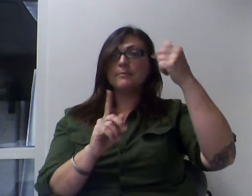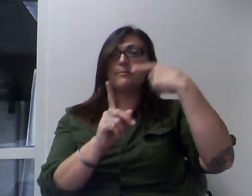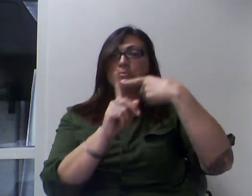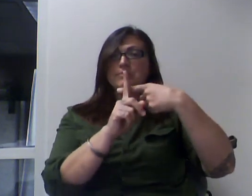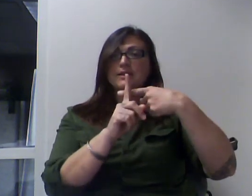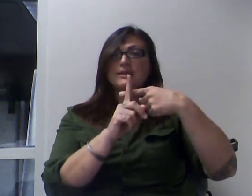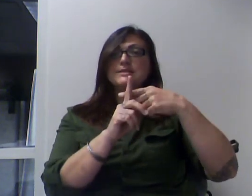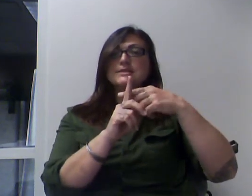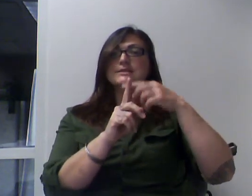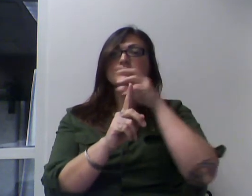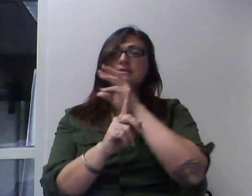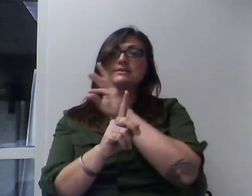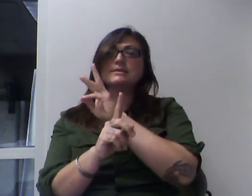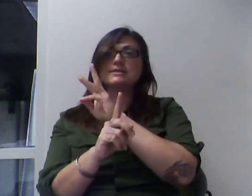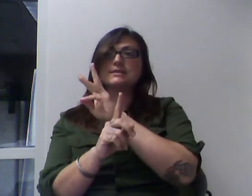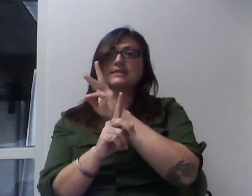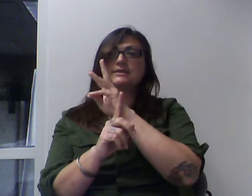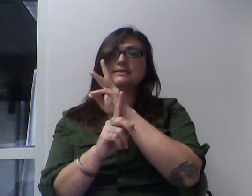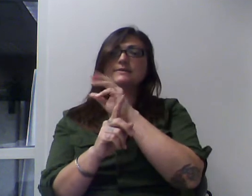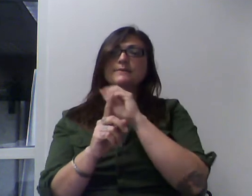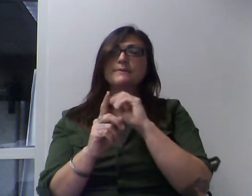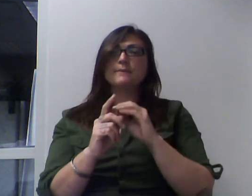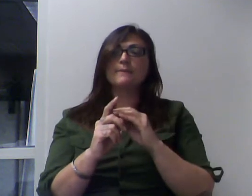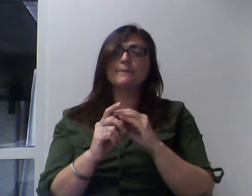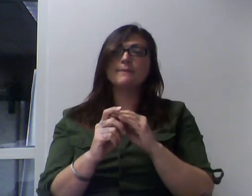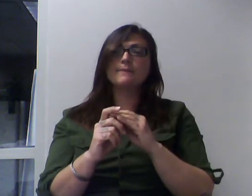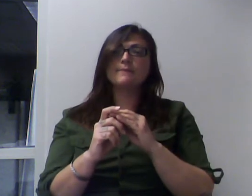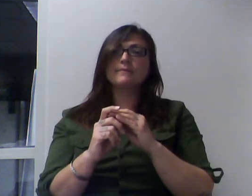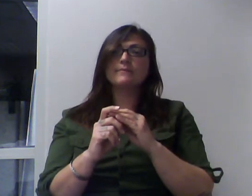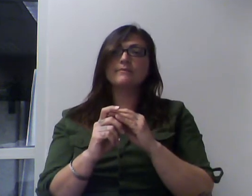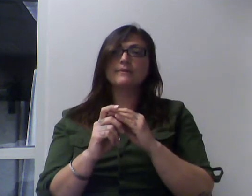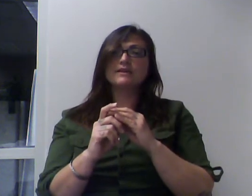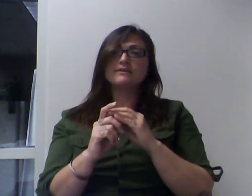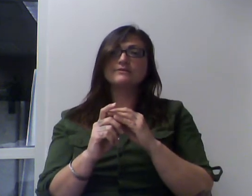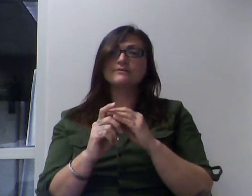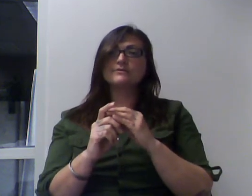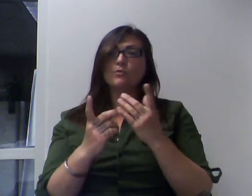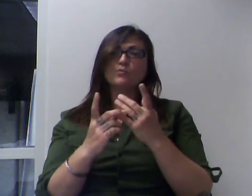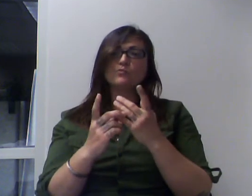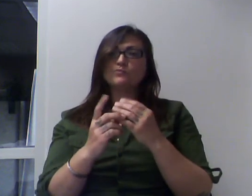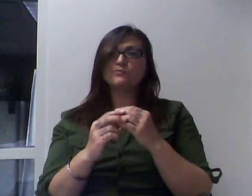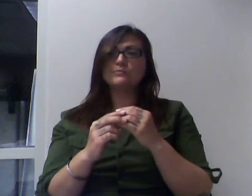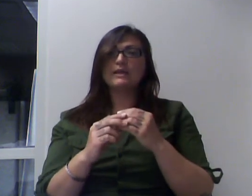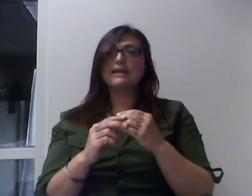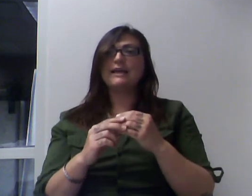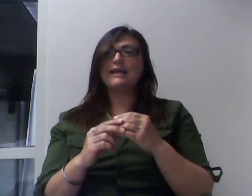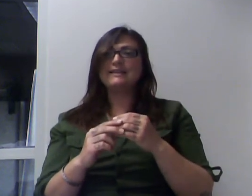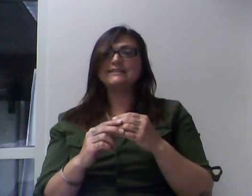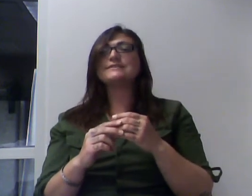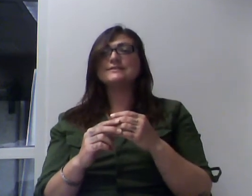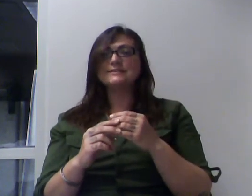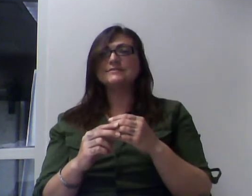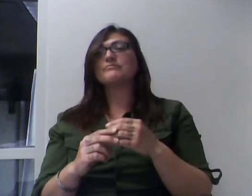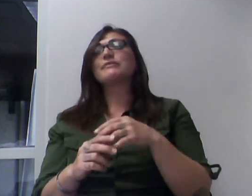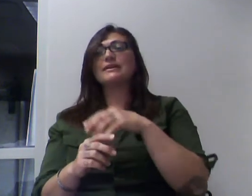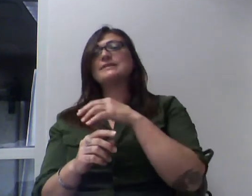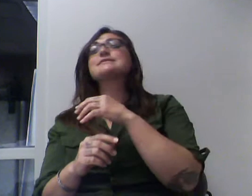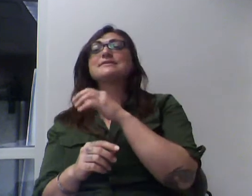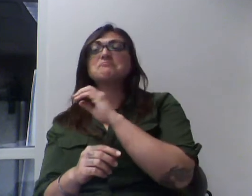those are both feet, we can add them together. And we already had the answer for us here before. That's 3. 16 feet